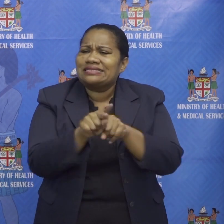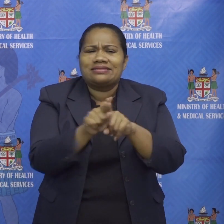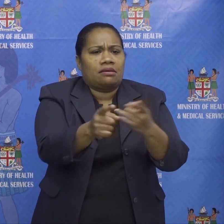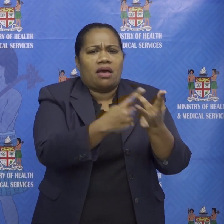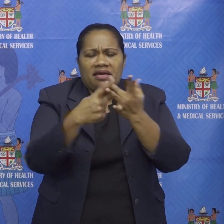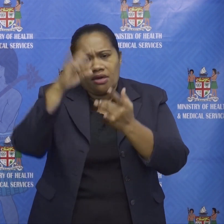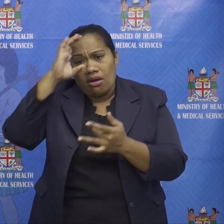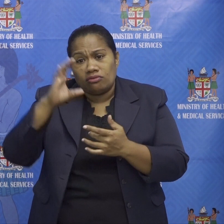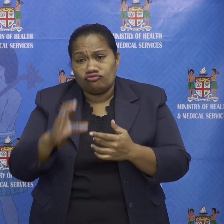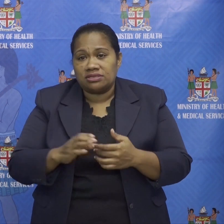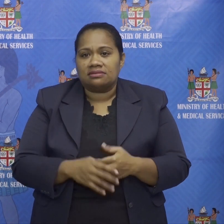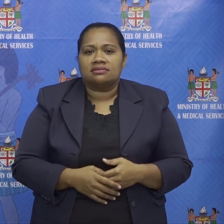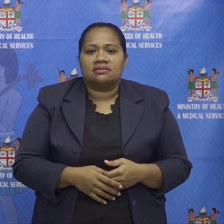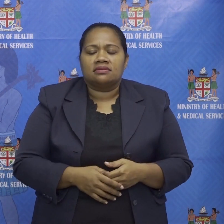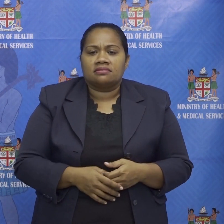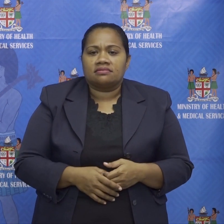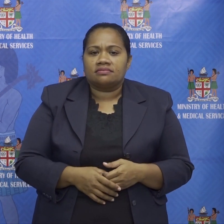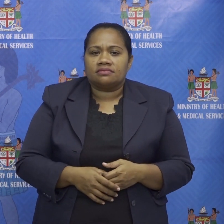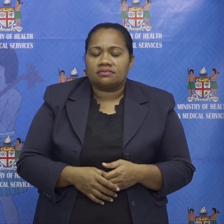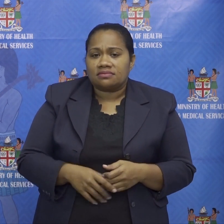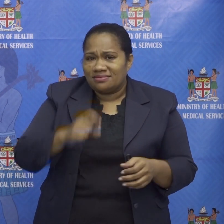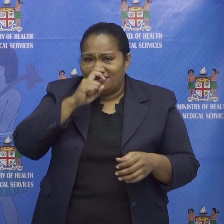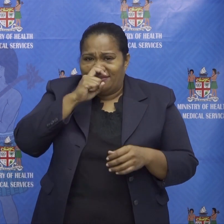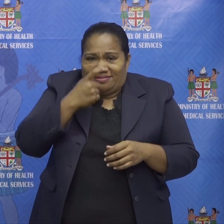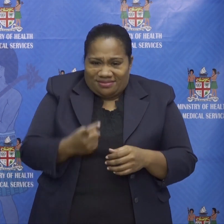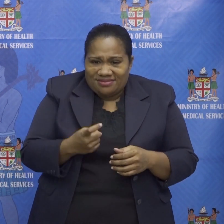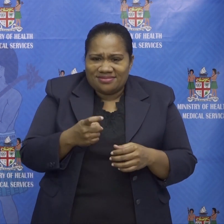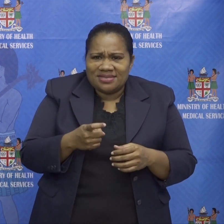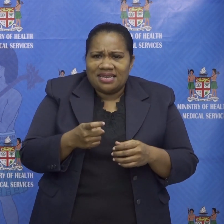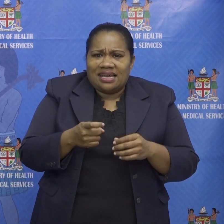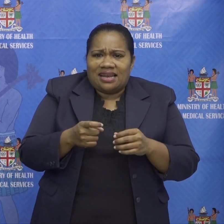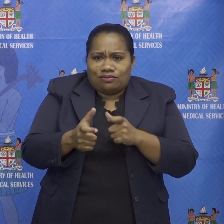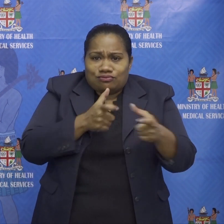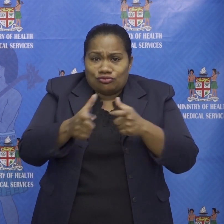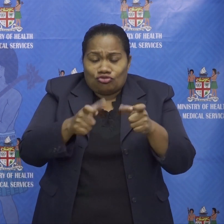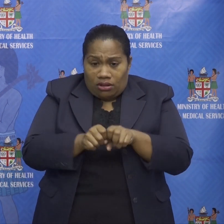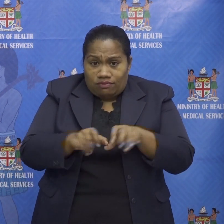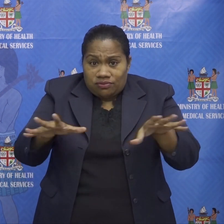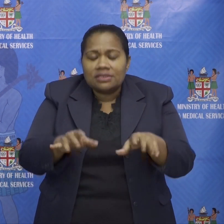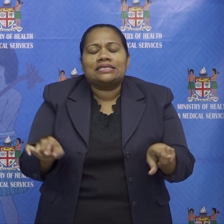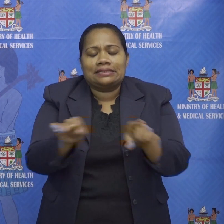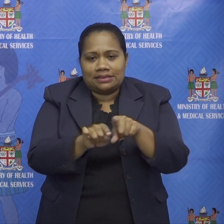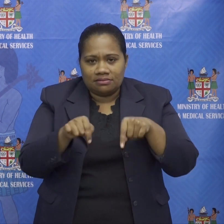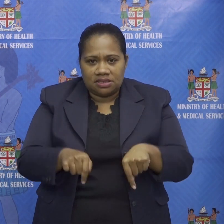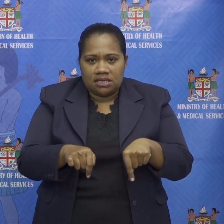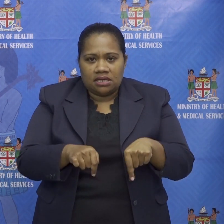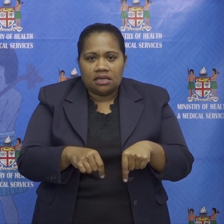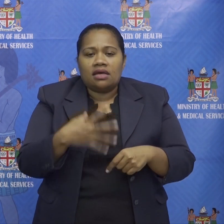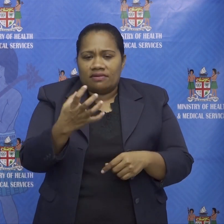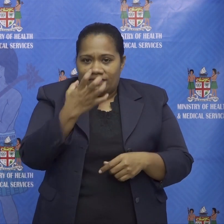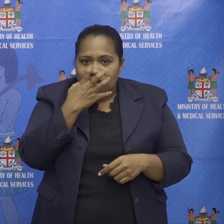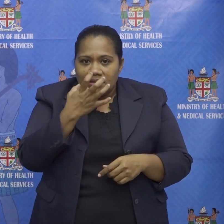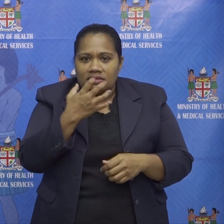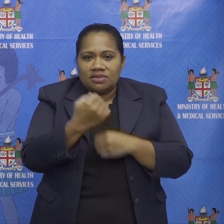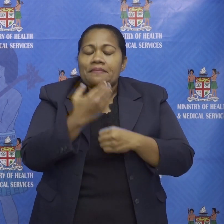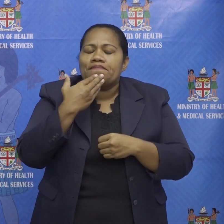who can't cope with those outbreaks once it hits their hospitals it's similar here again ventilated steel machines please think of